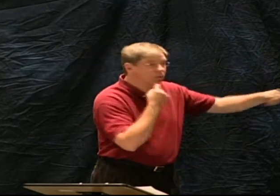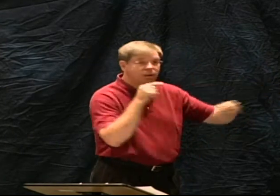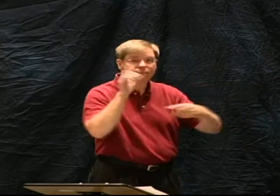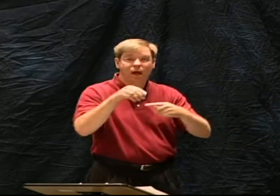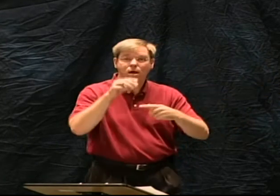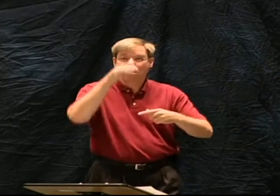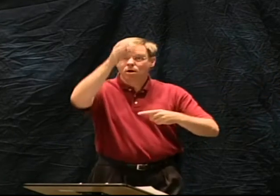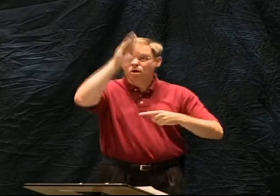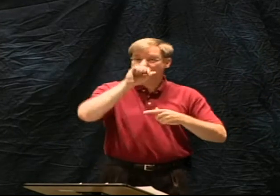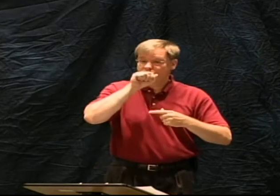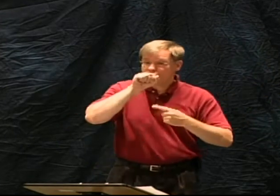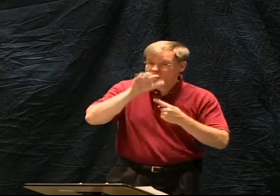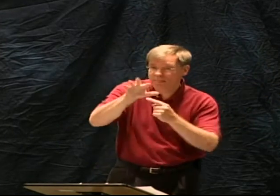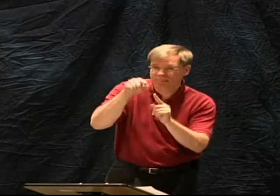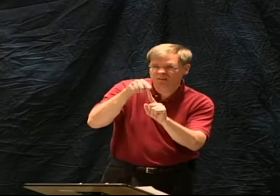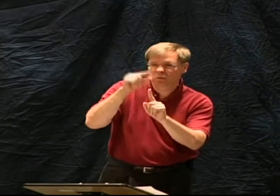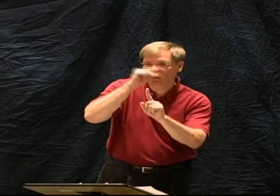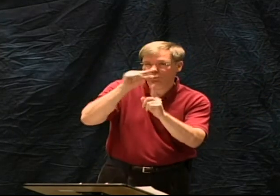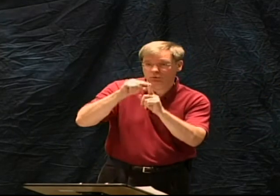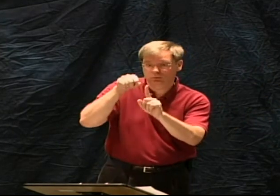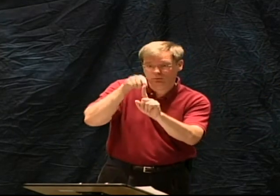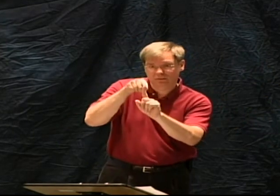wrote a great explanation of this.